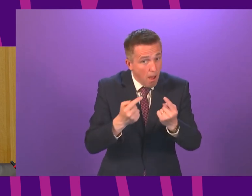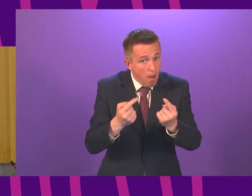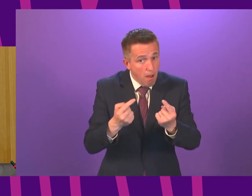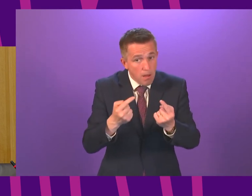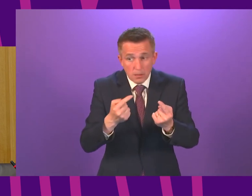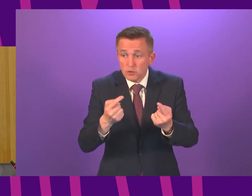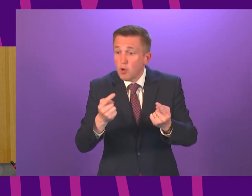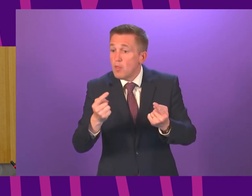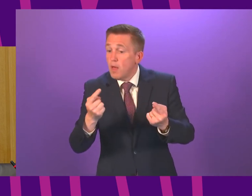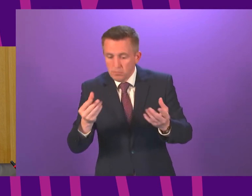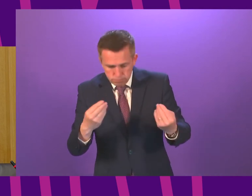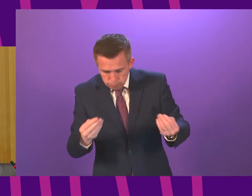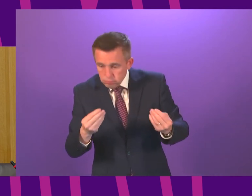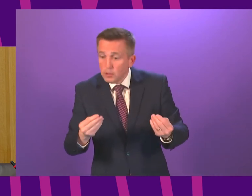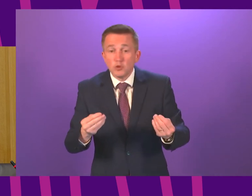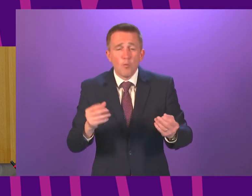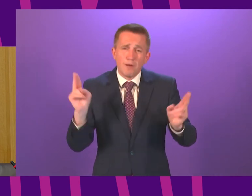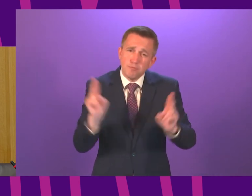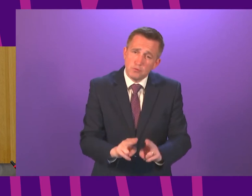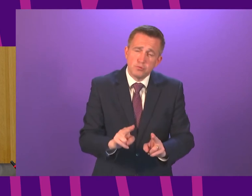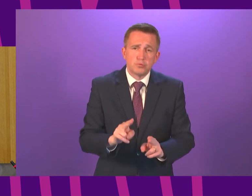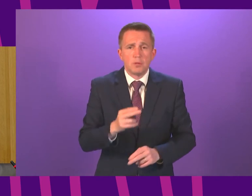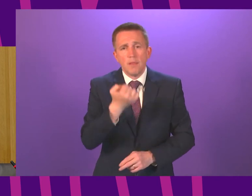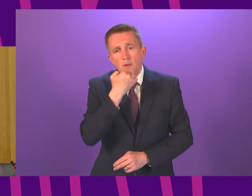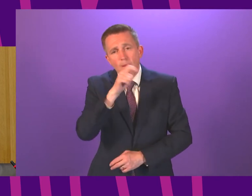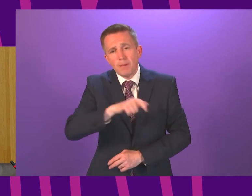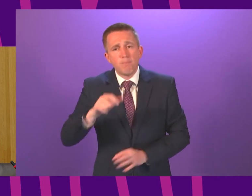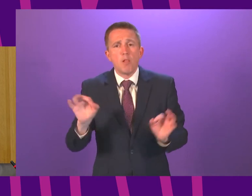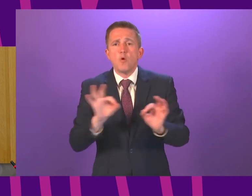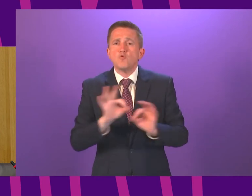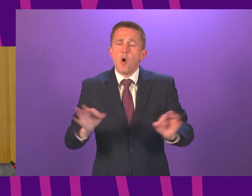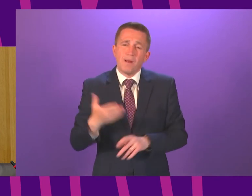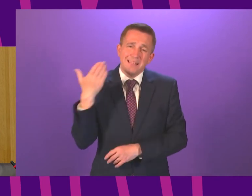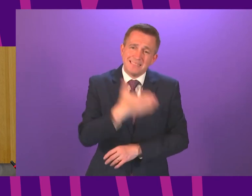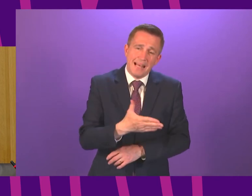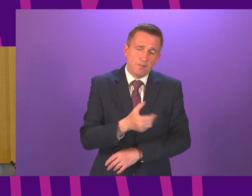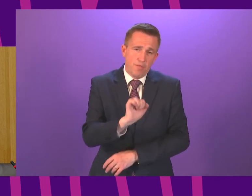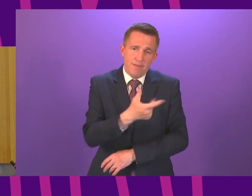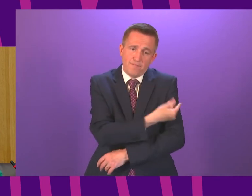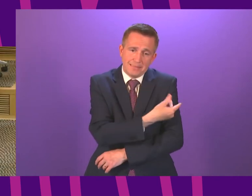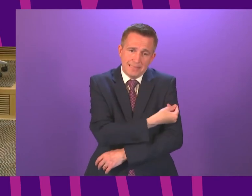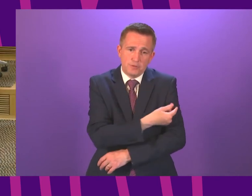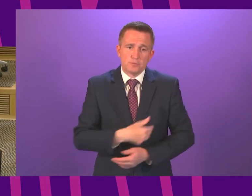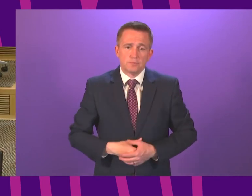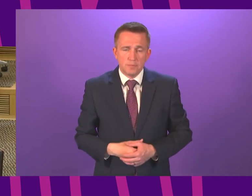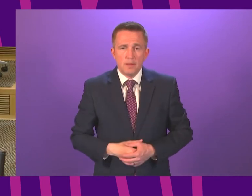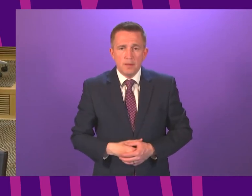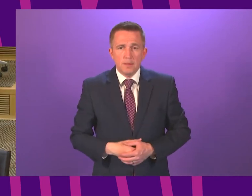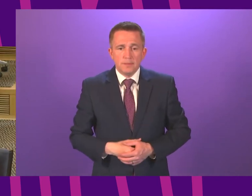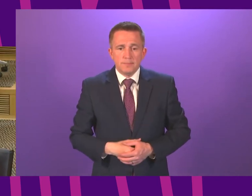ensure no shows are kept to a minimum as we enter this crucial stage in lockdown easing First minister